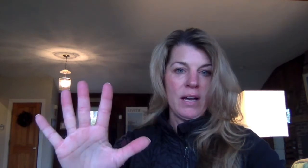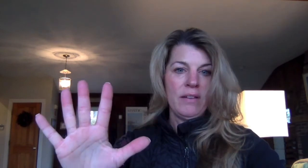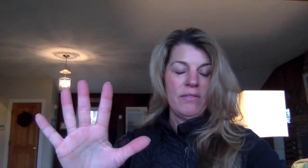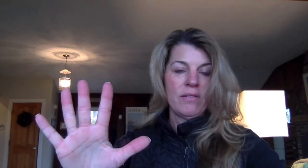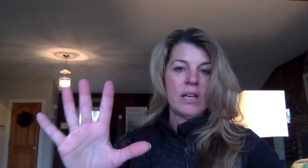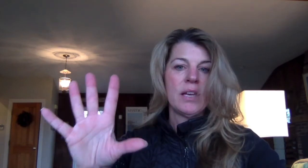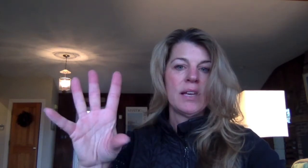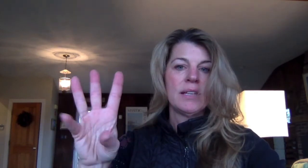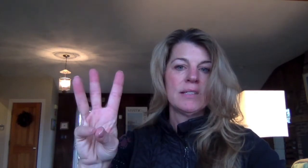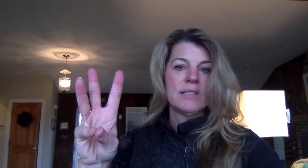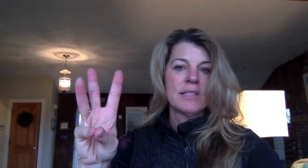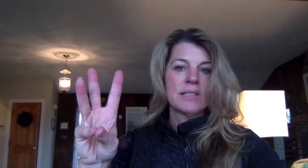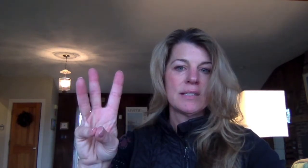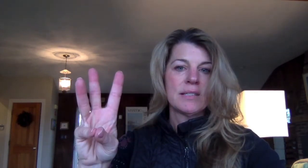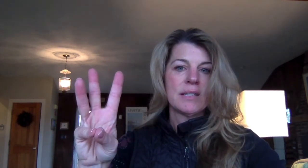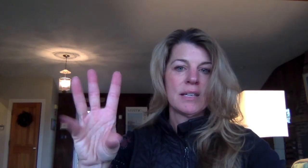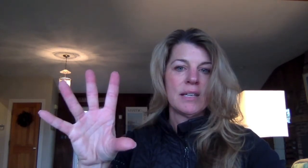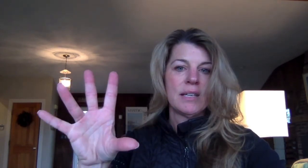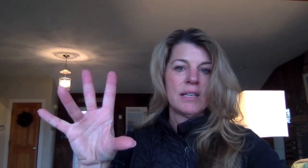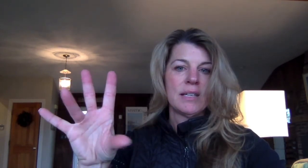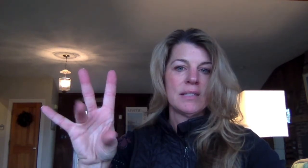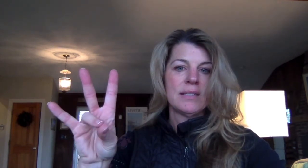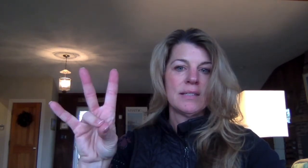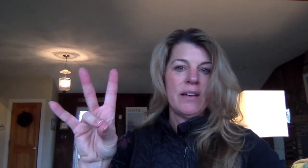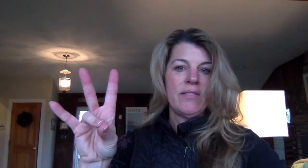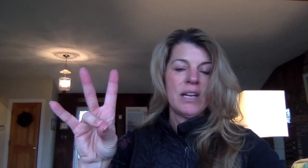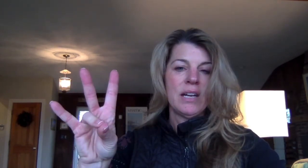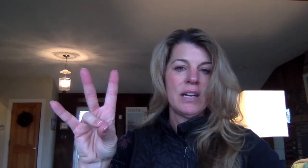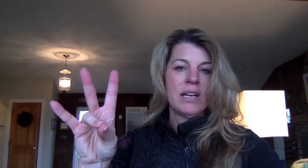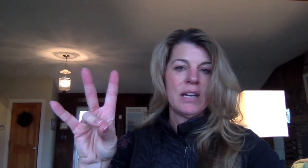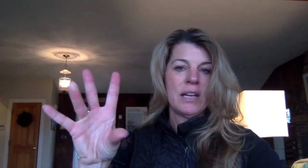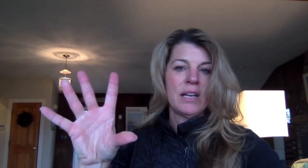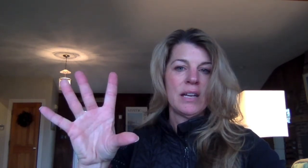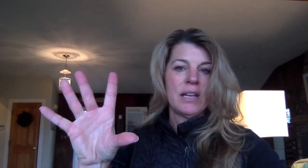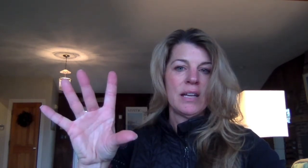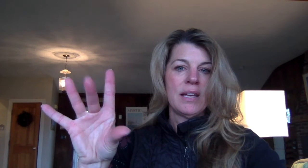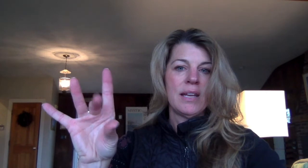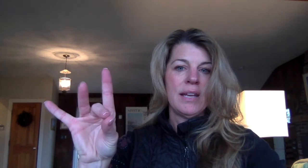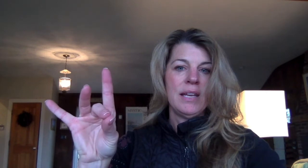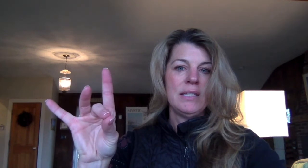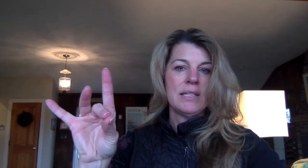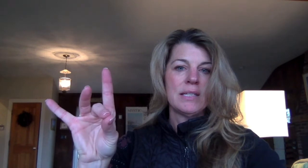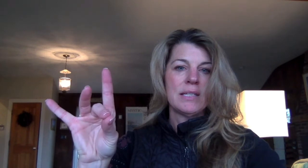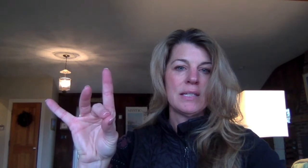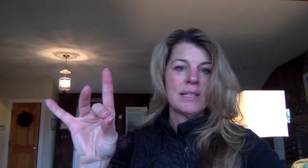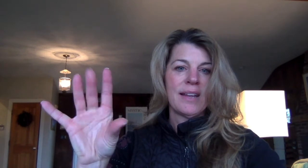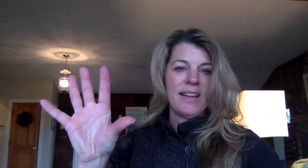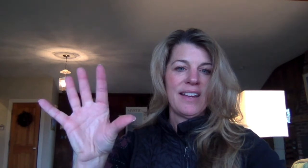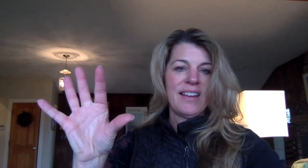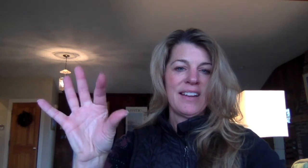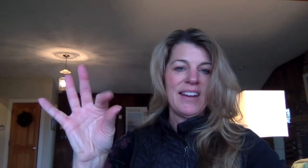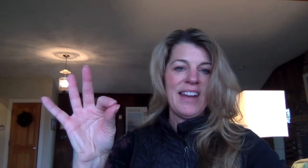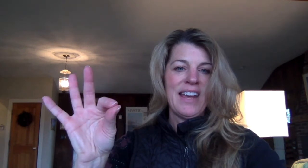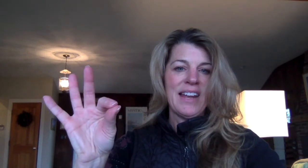six seven eight nine